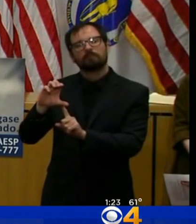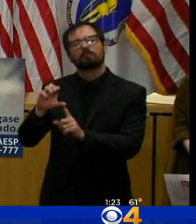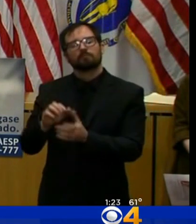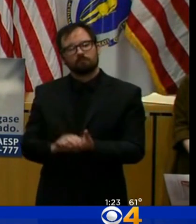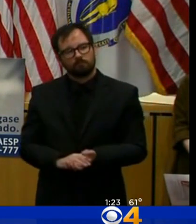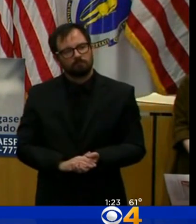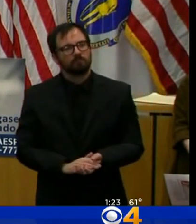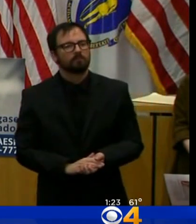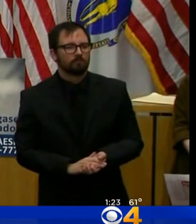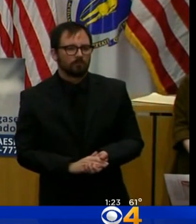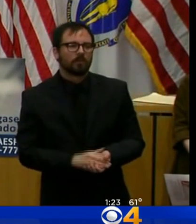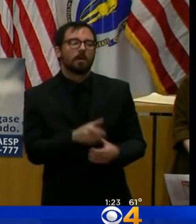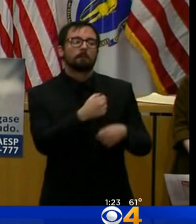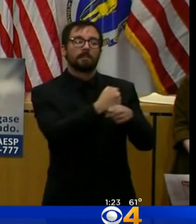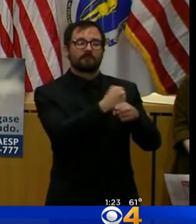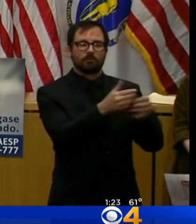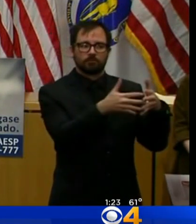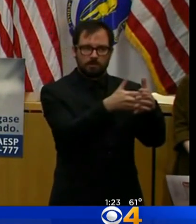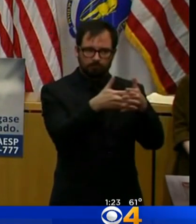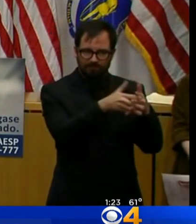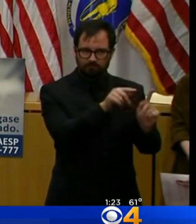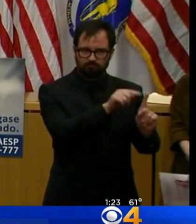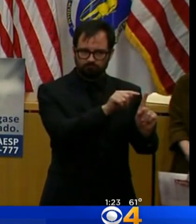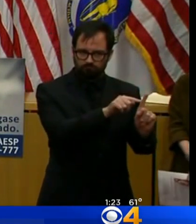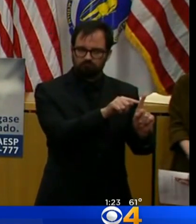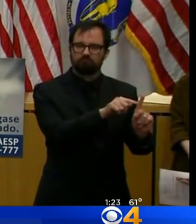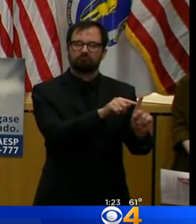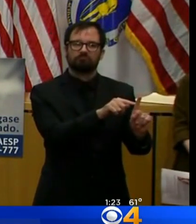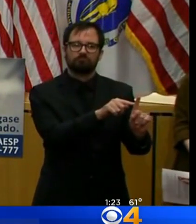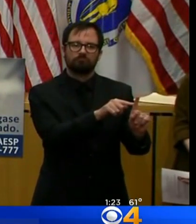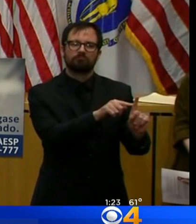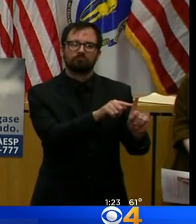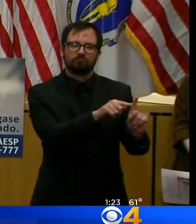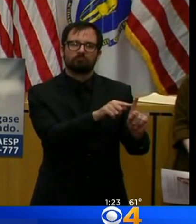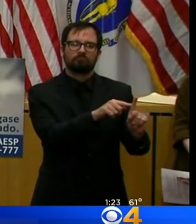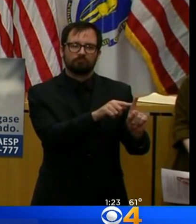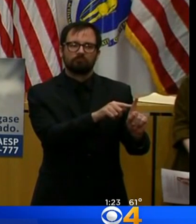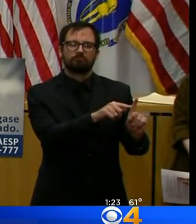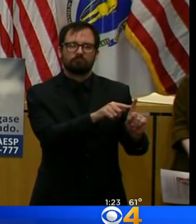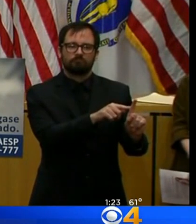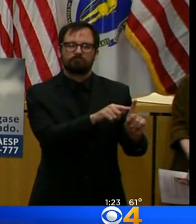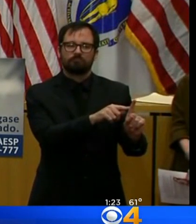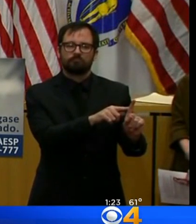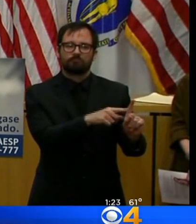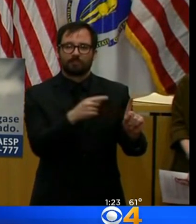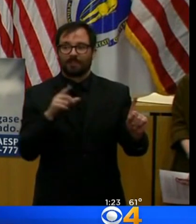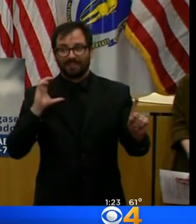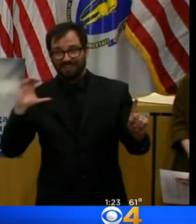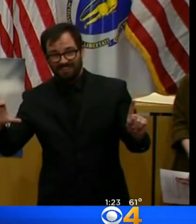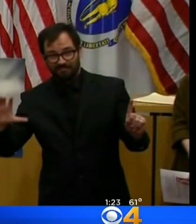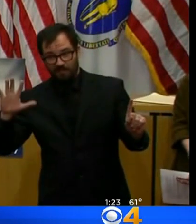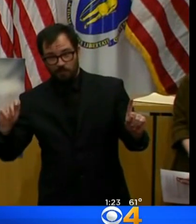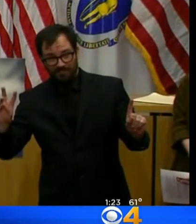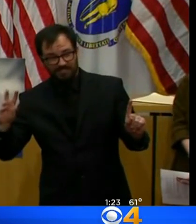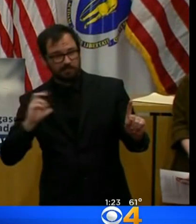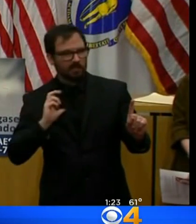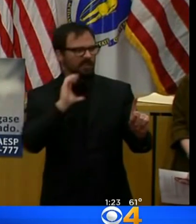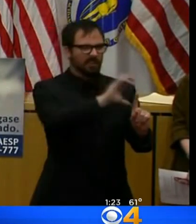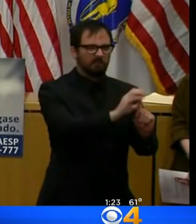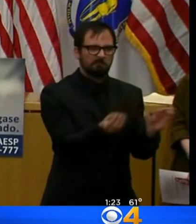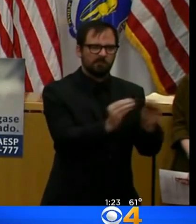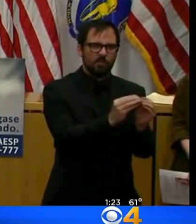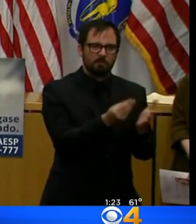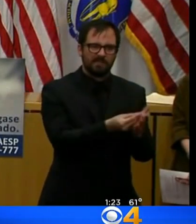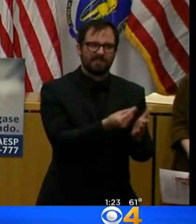Center made an additional $4 million in capital funding available, and the Executive Office of Labor and Workforce Development and the